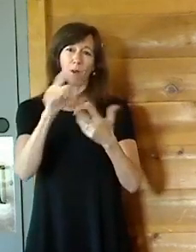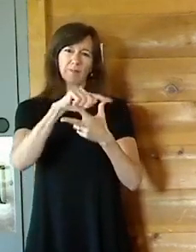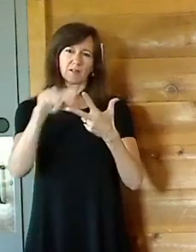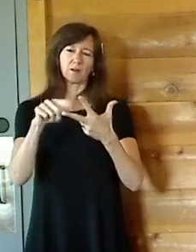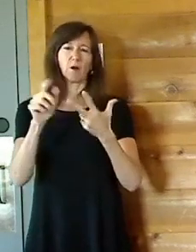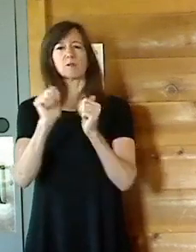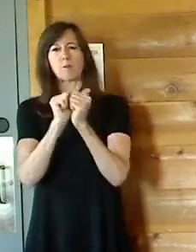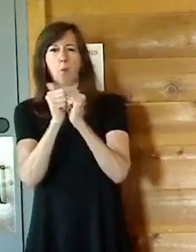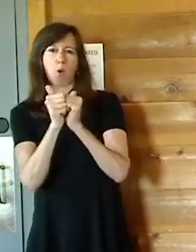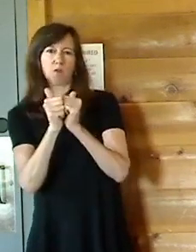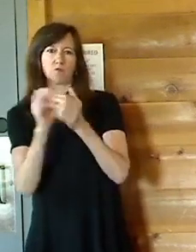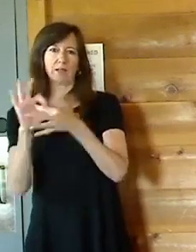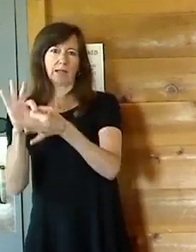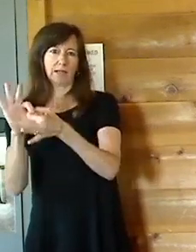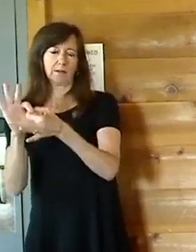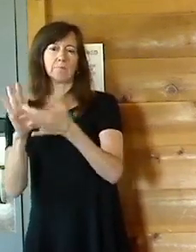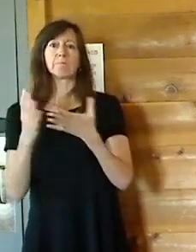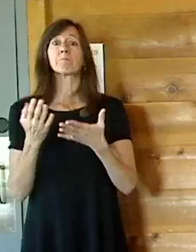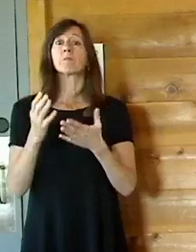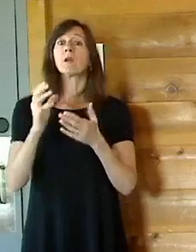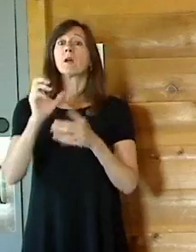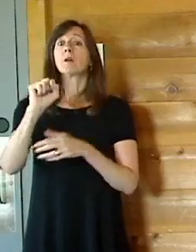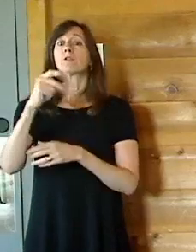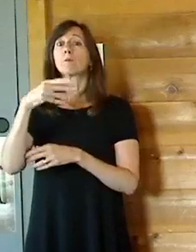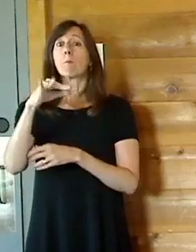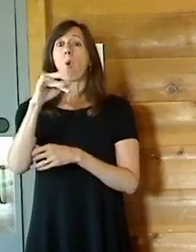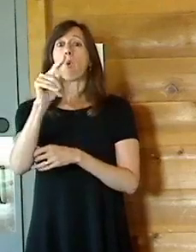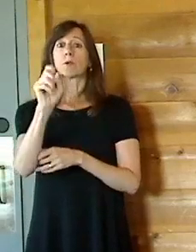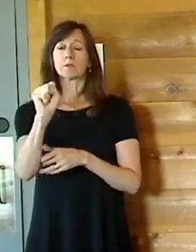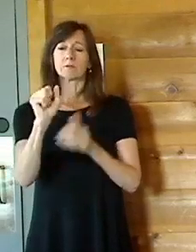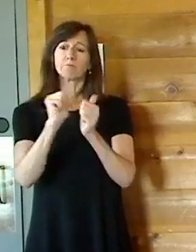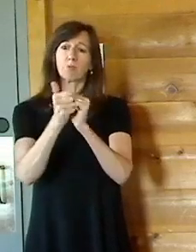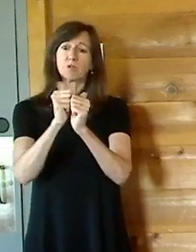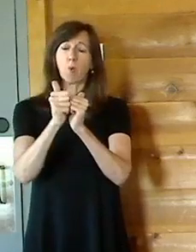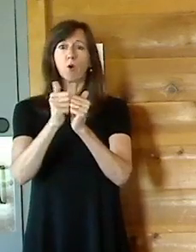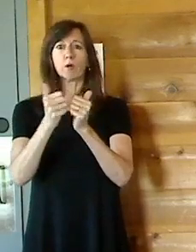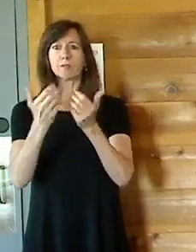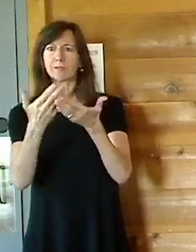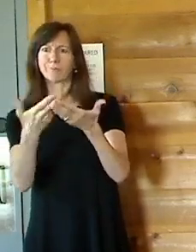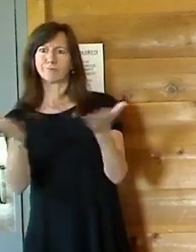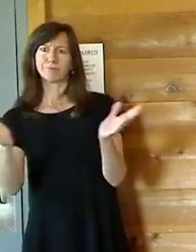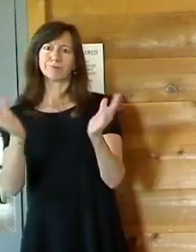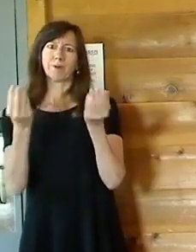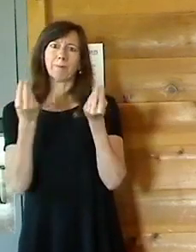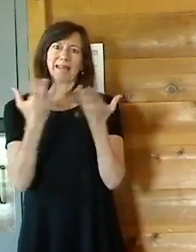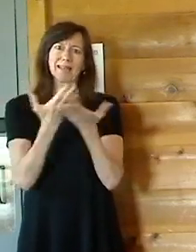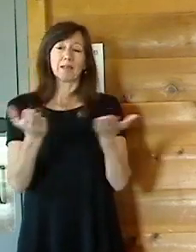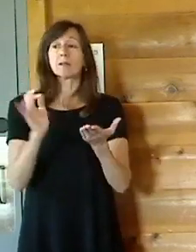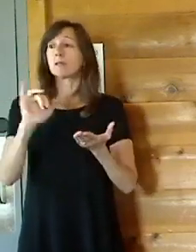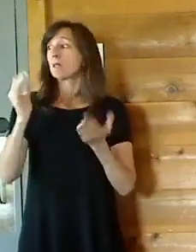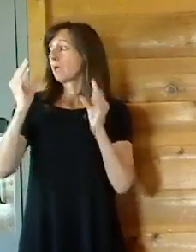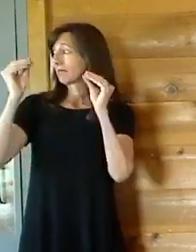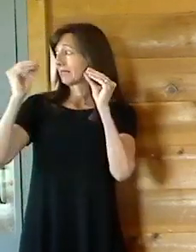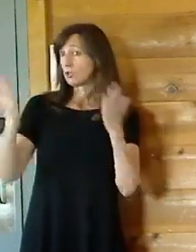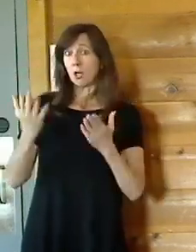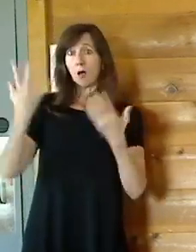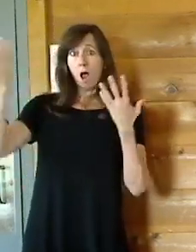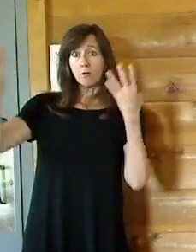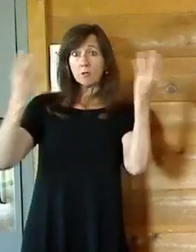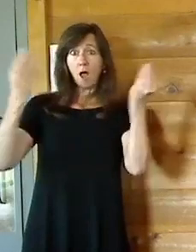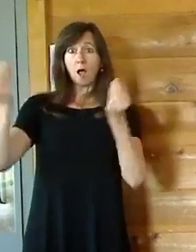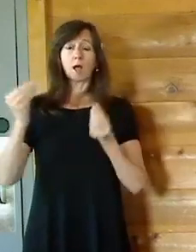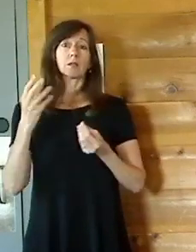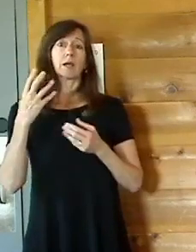related. Yes. And sports is a wide term. Sports can be some of the things we teach here like the outdoor experience and